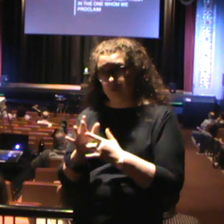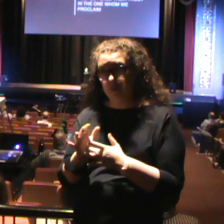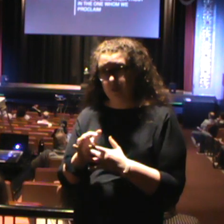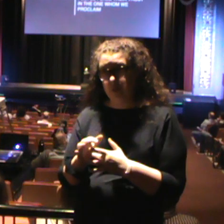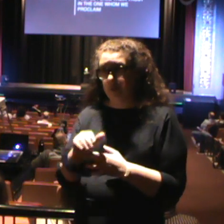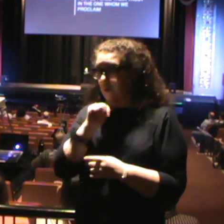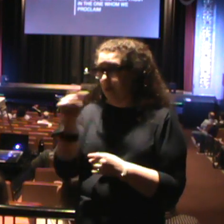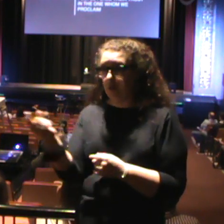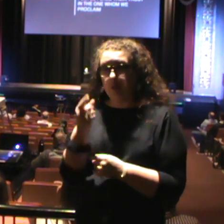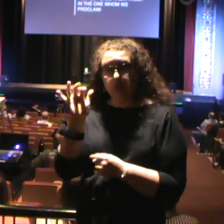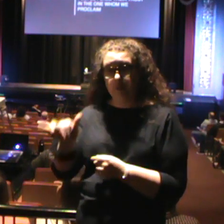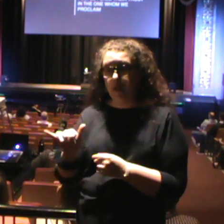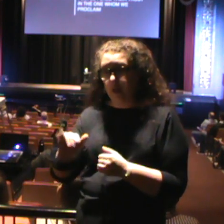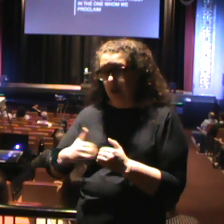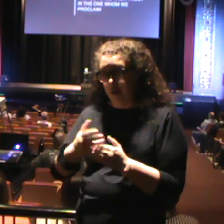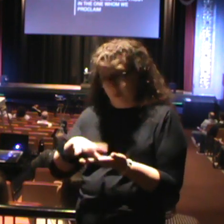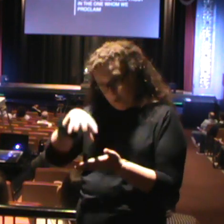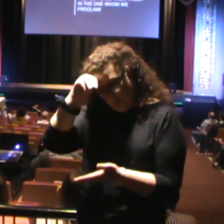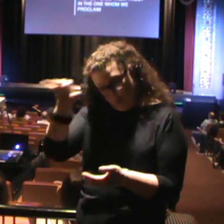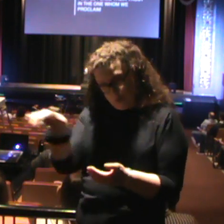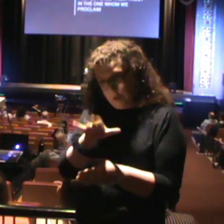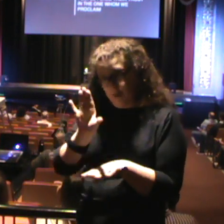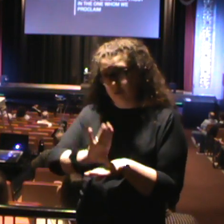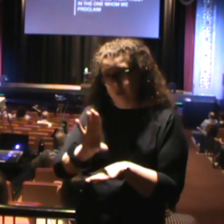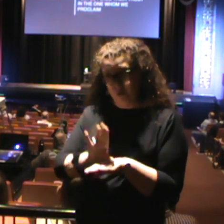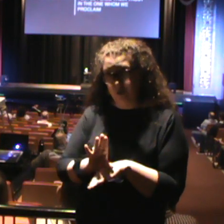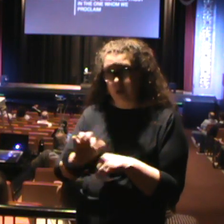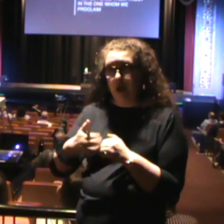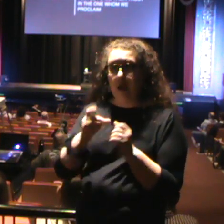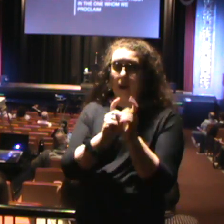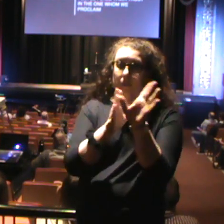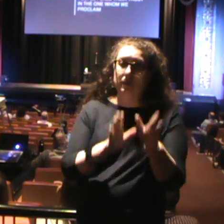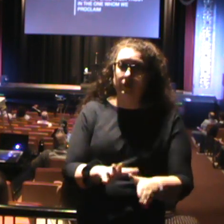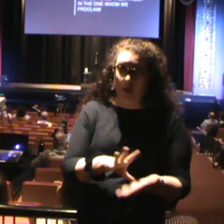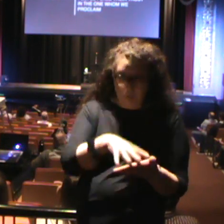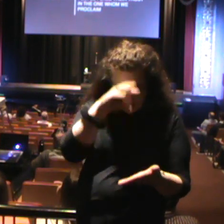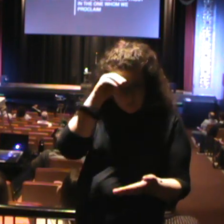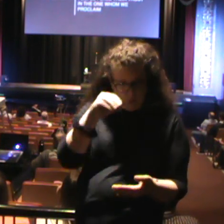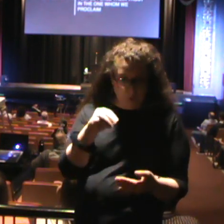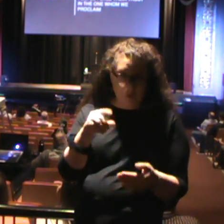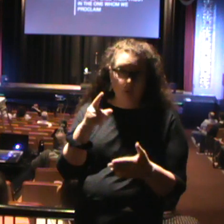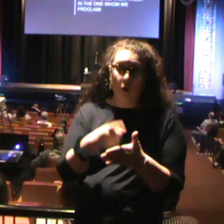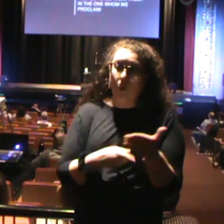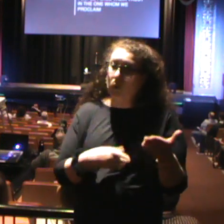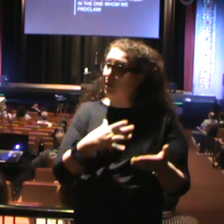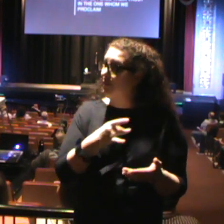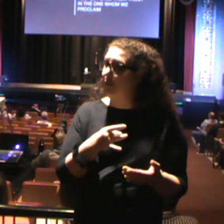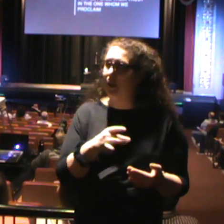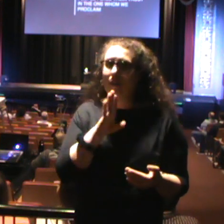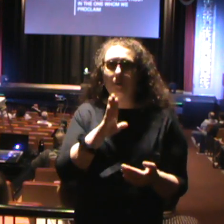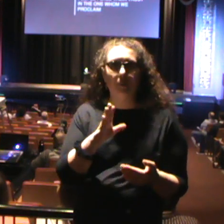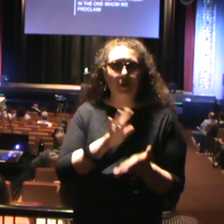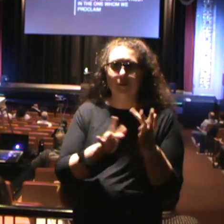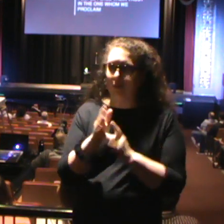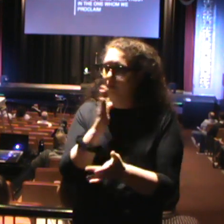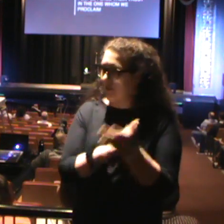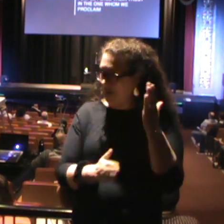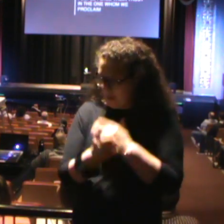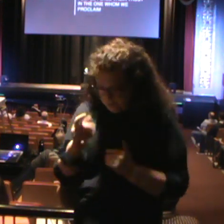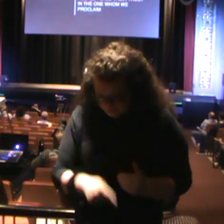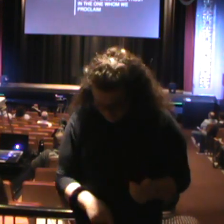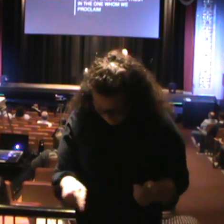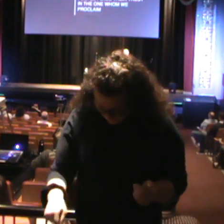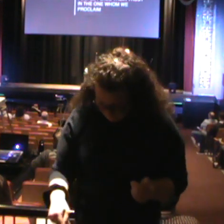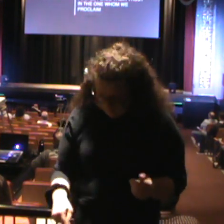how we learn as a church. How did the disciples learn what it was like to be the hands and feet of Jesus?